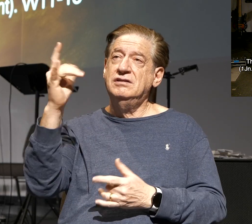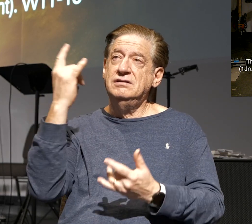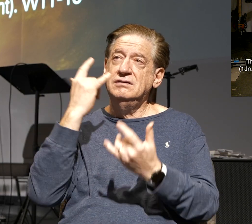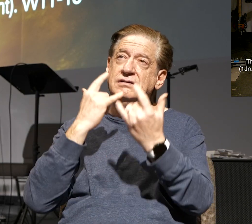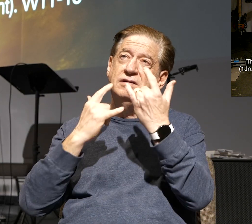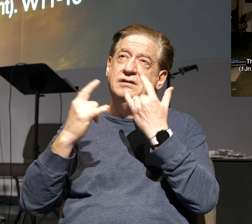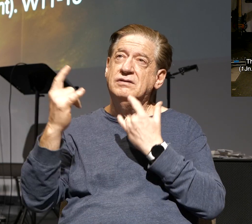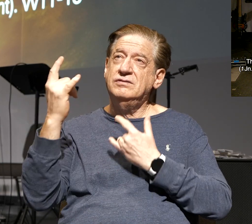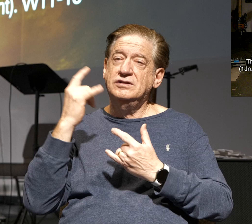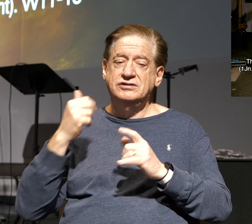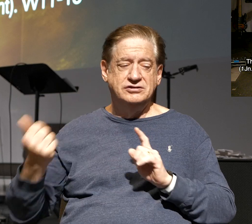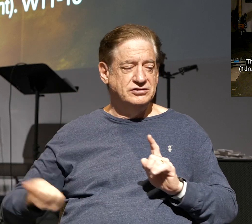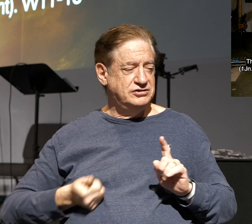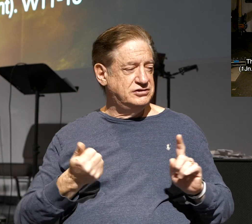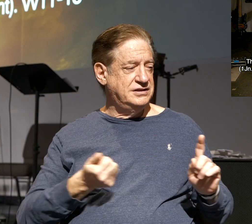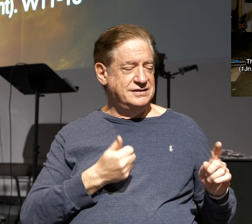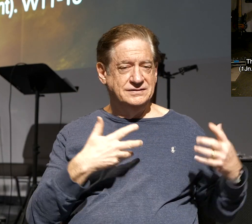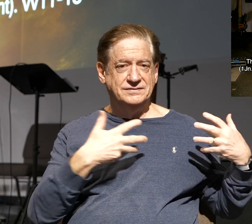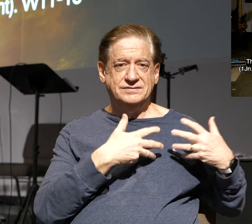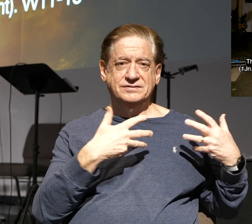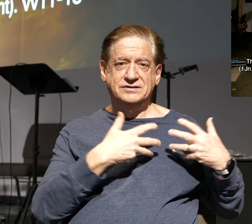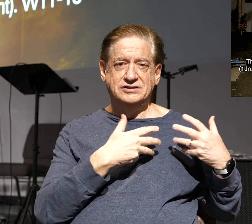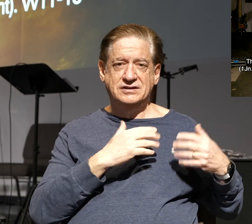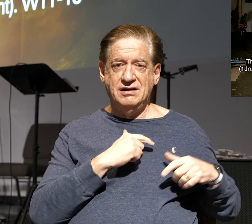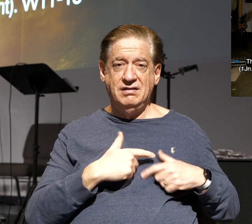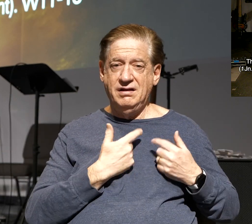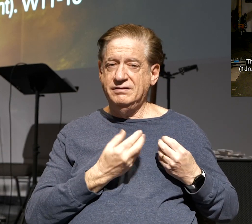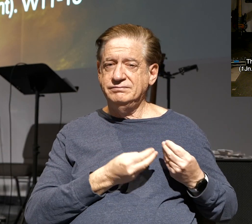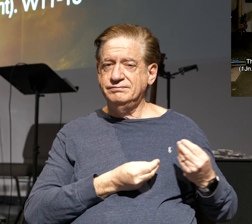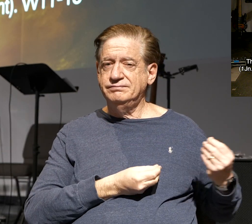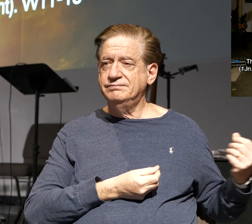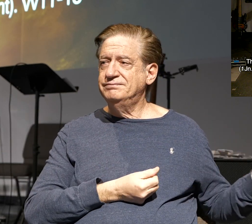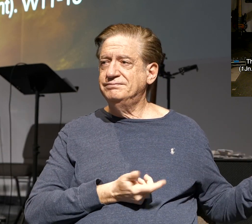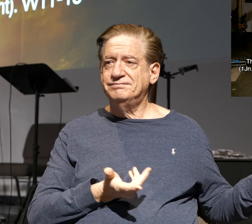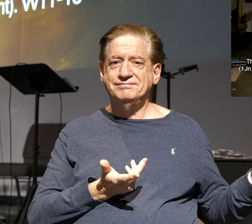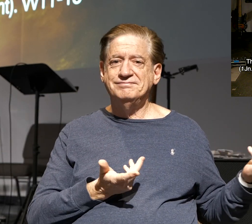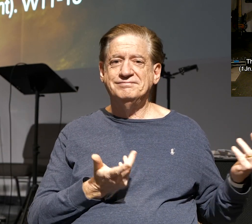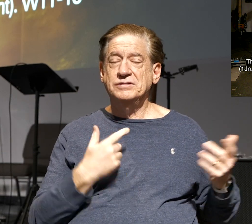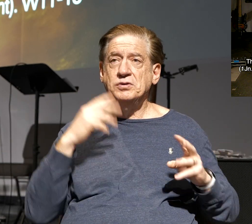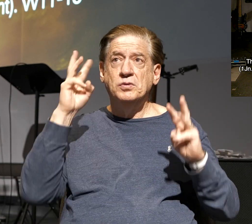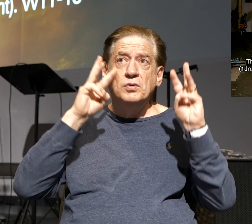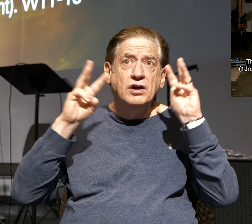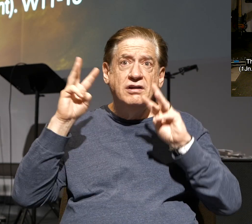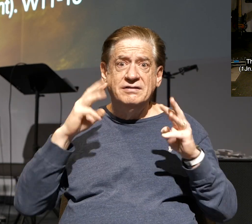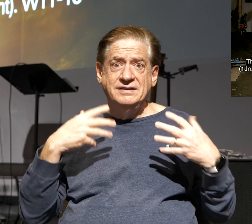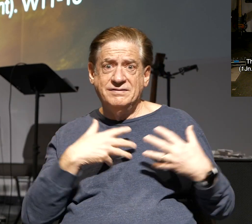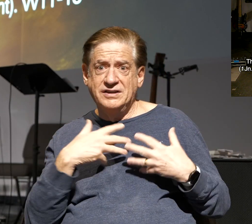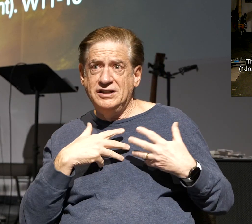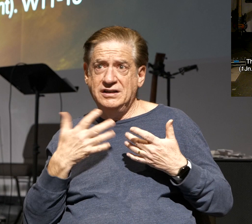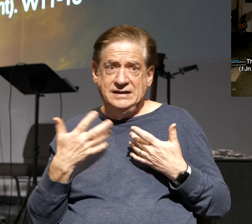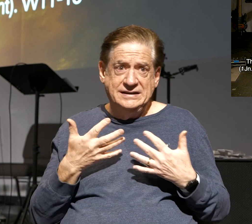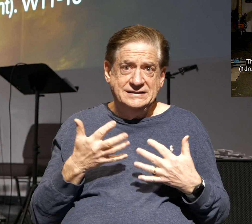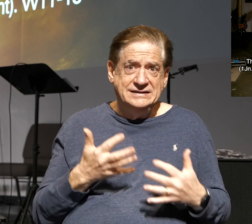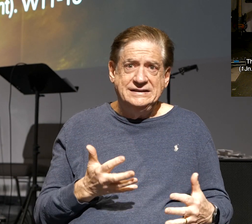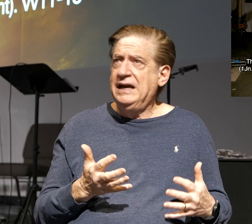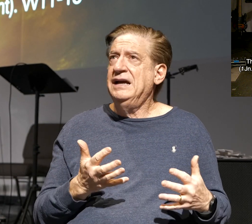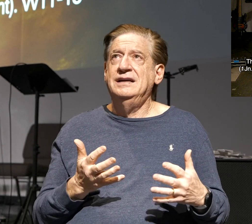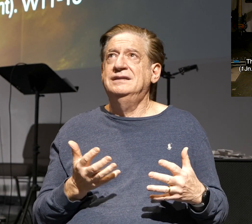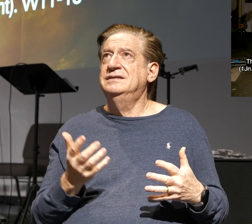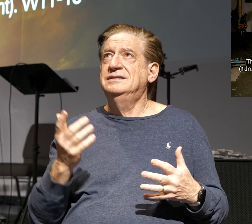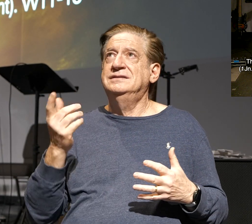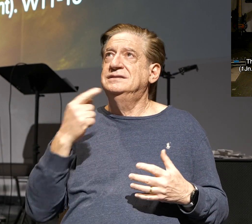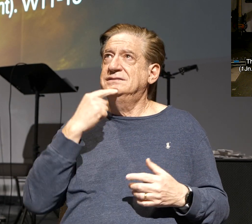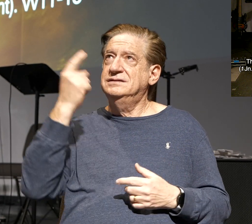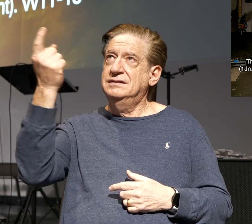away all the fears in our life. Just take a moment. If you have any worry, any fear, any anxiety, just tell Him